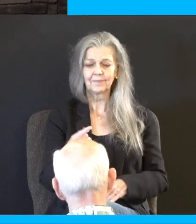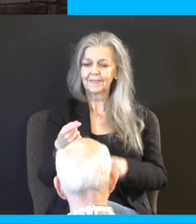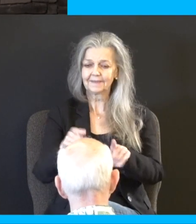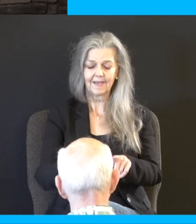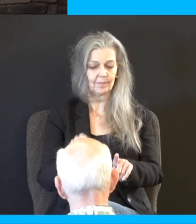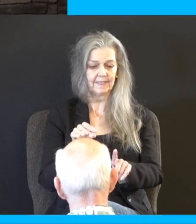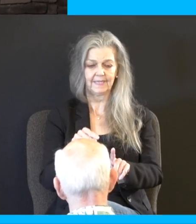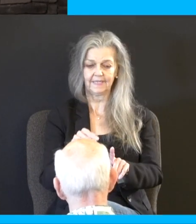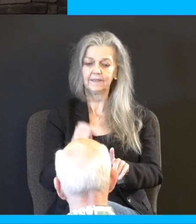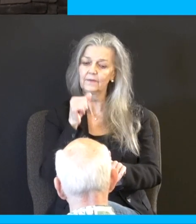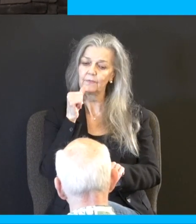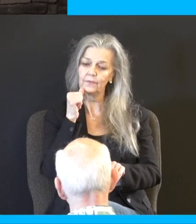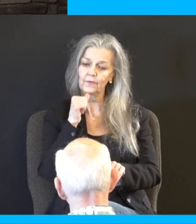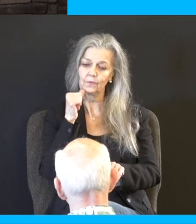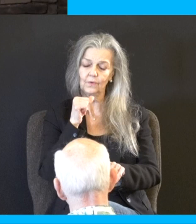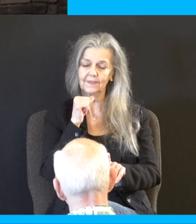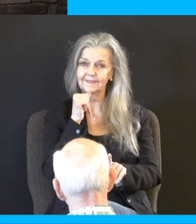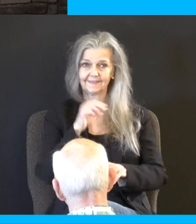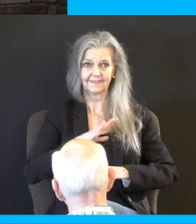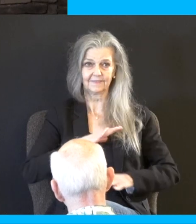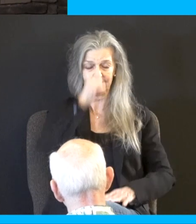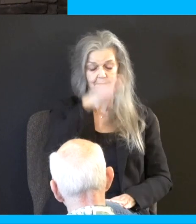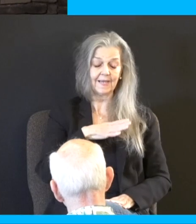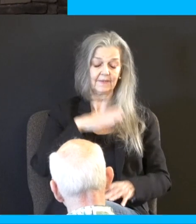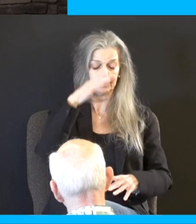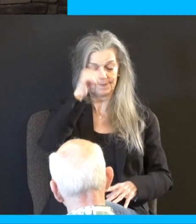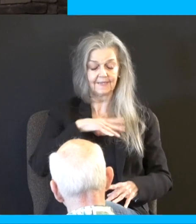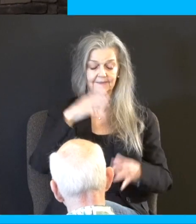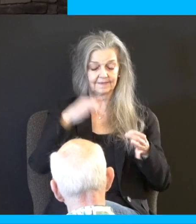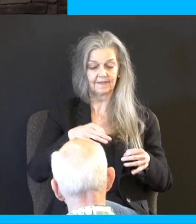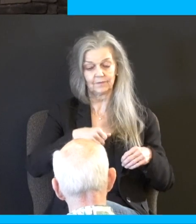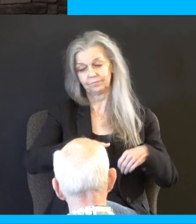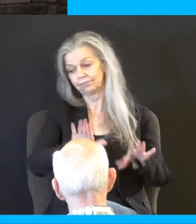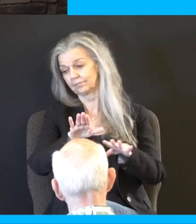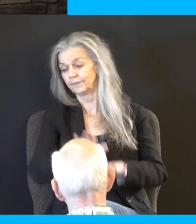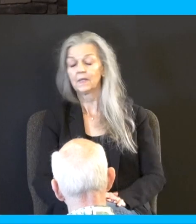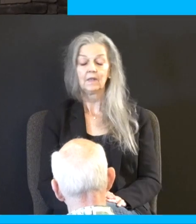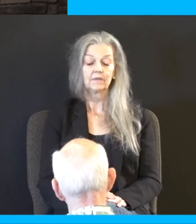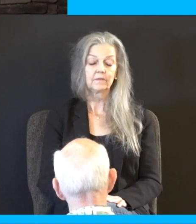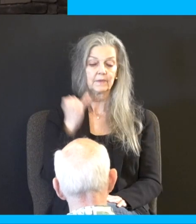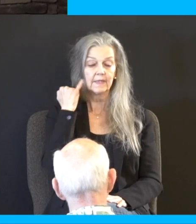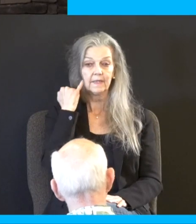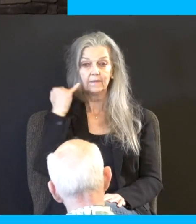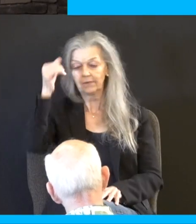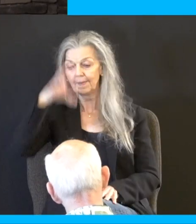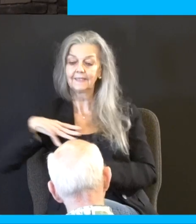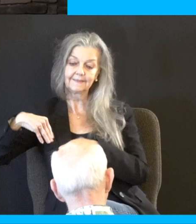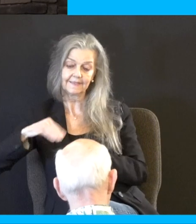his needs and so he decides to put her out. If he has betrothed her unto his son, again, arranging a marriage.